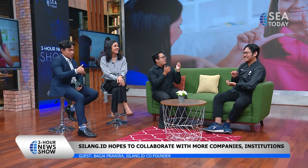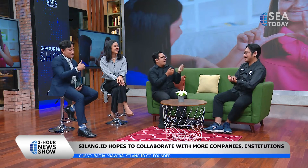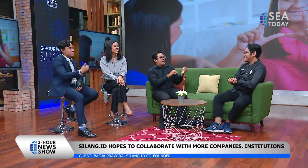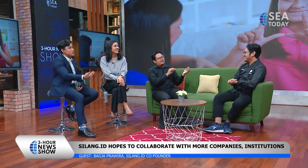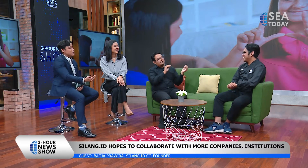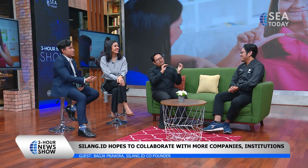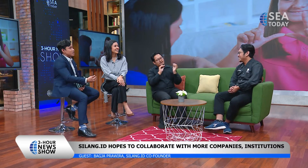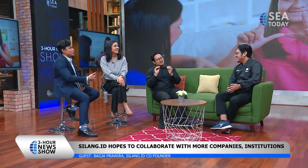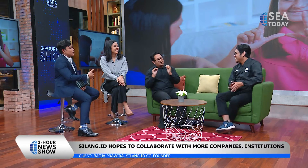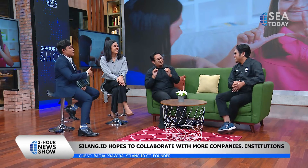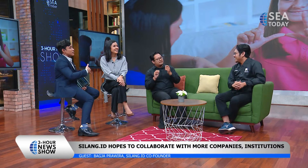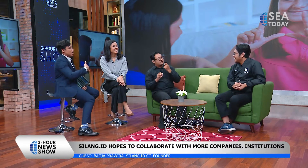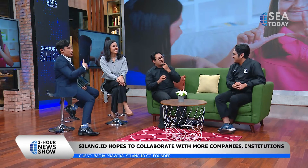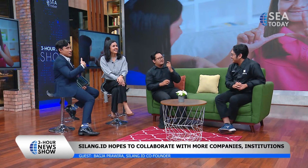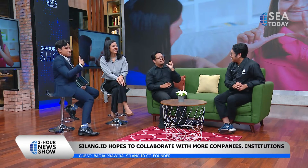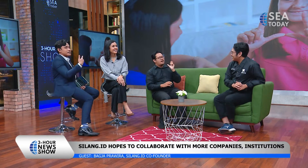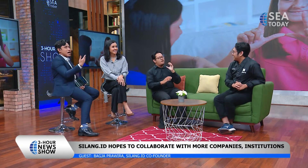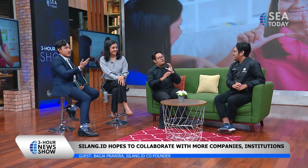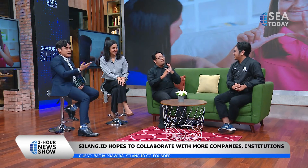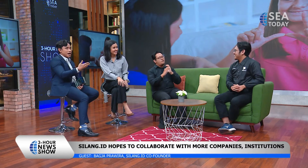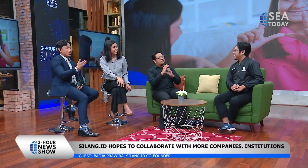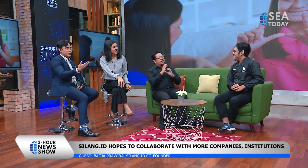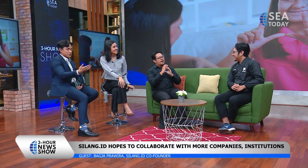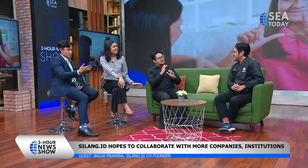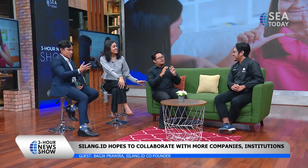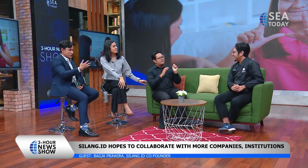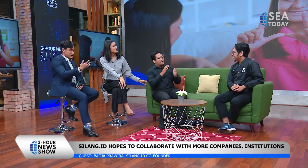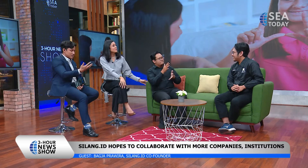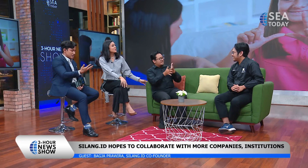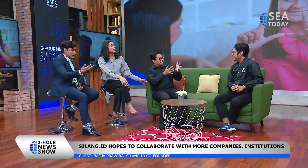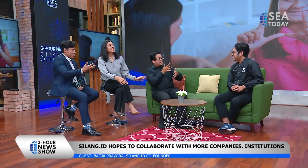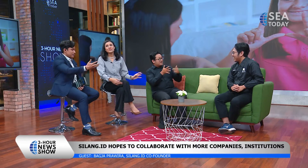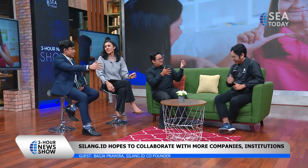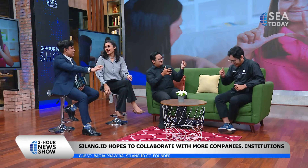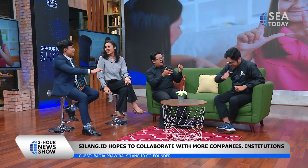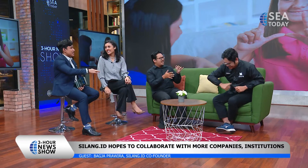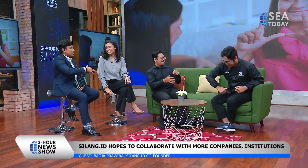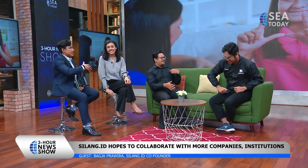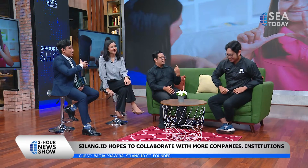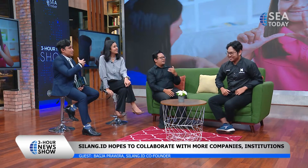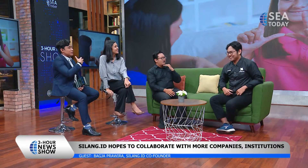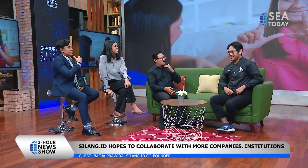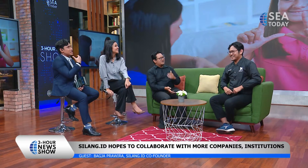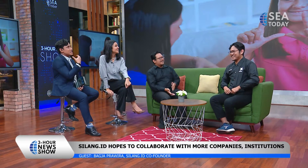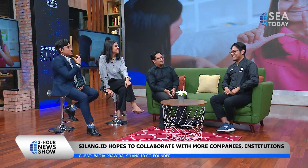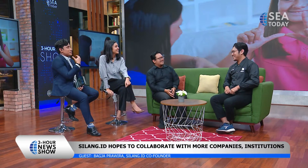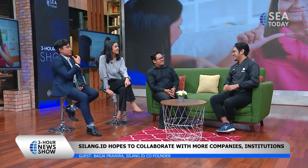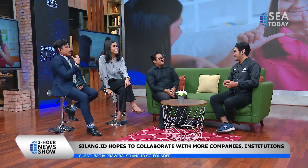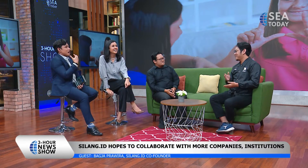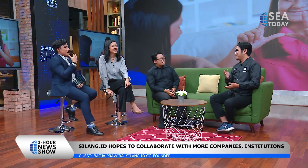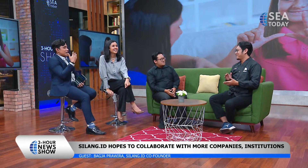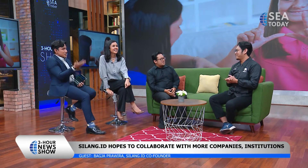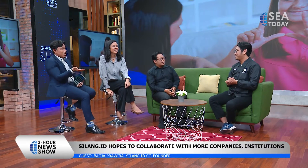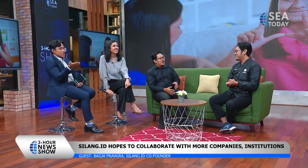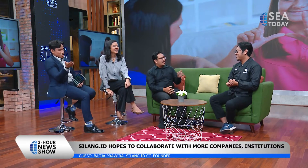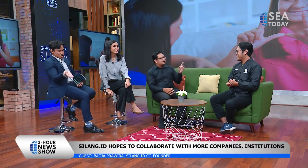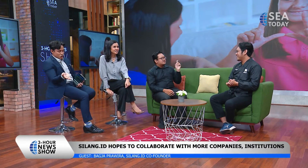communicate with uh uh sand language because we've waiting for it yeah uh here in the show